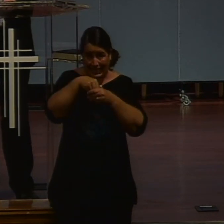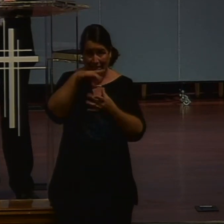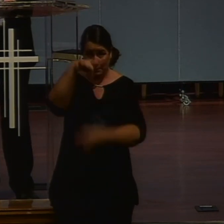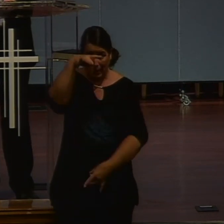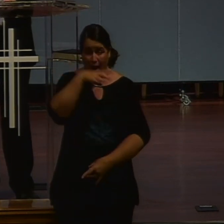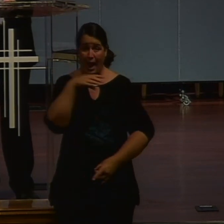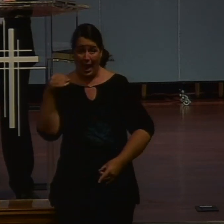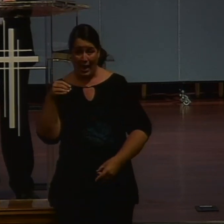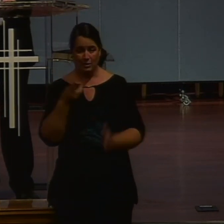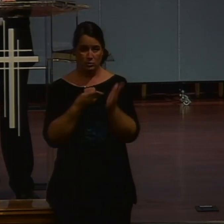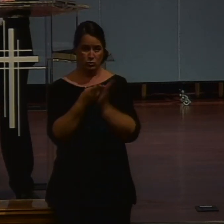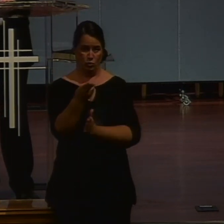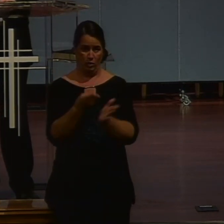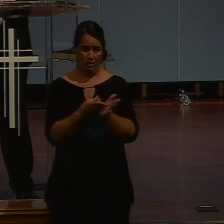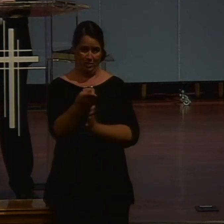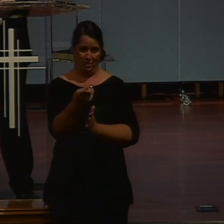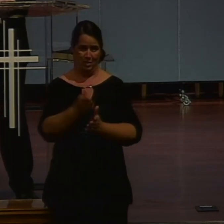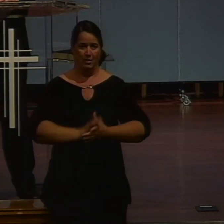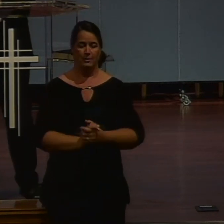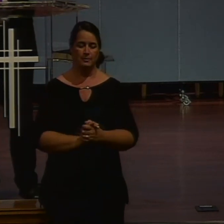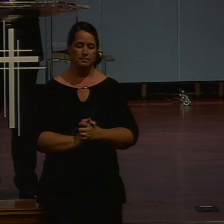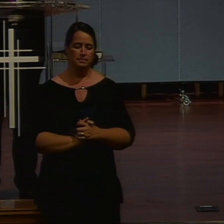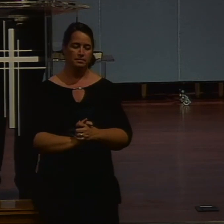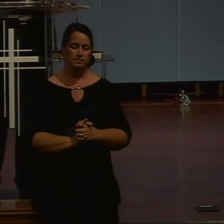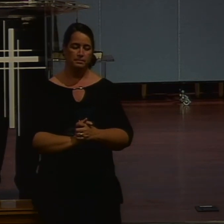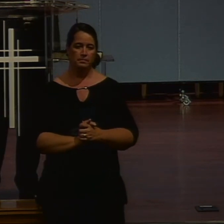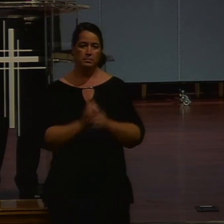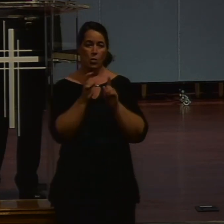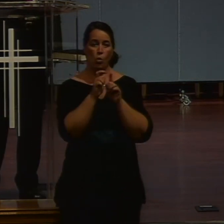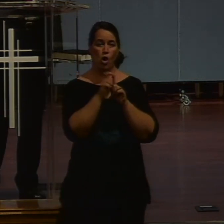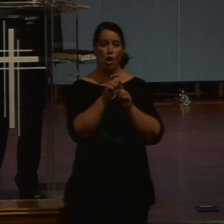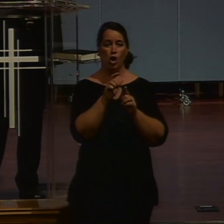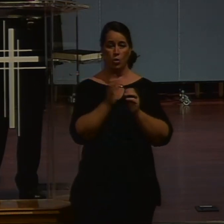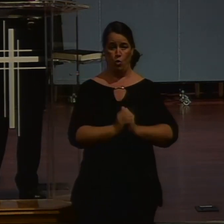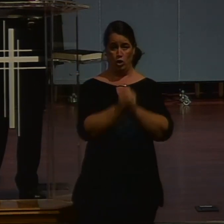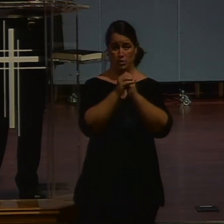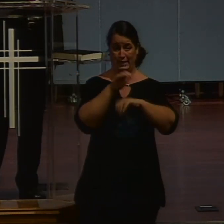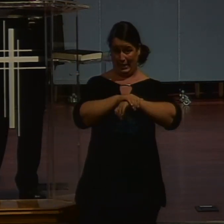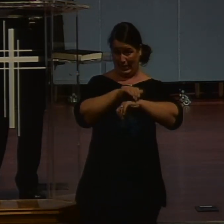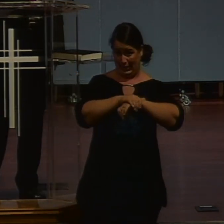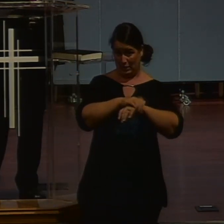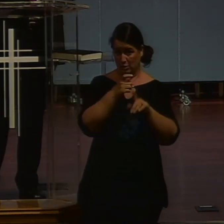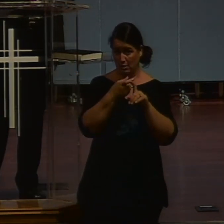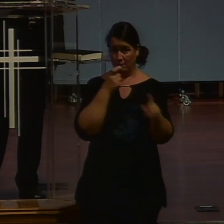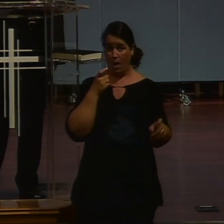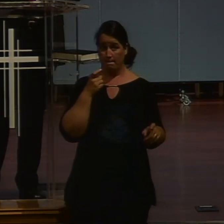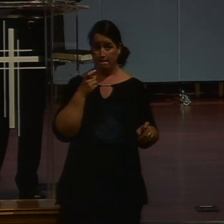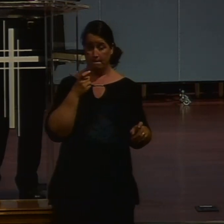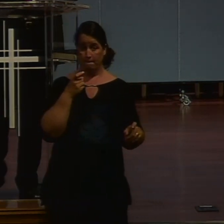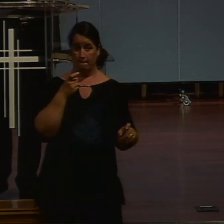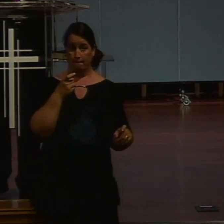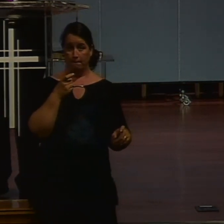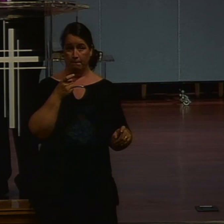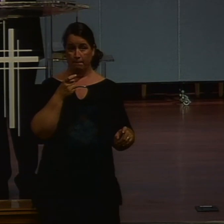And. In truth. I want to tell you. Once again. The word. Worship. Our English word. Comes from an. An